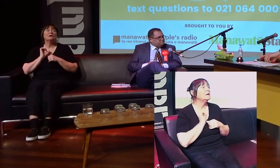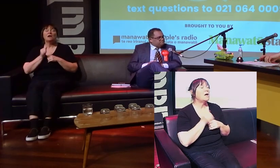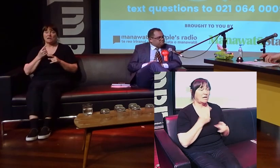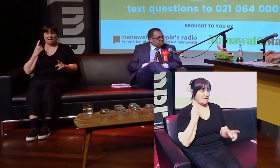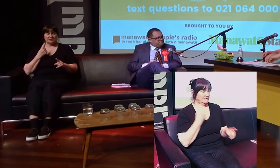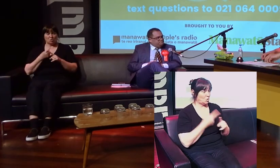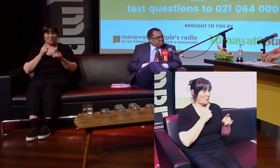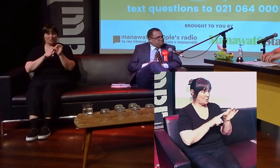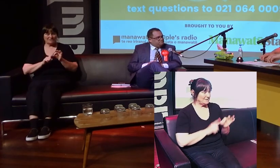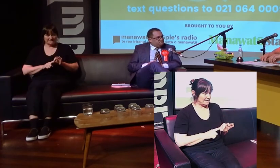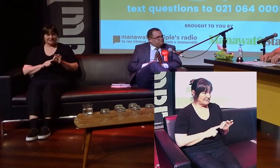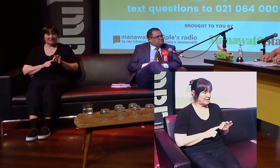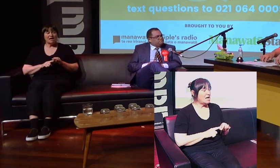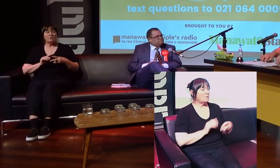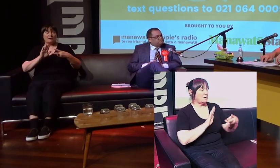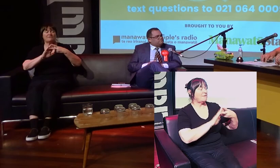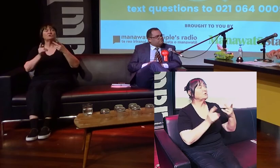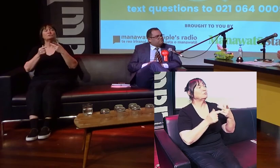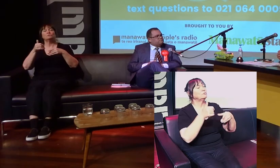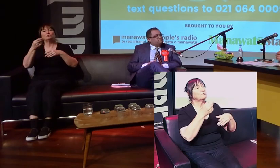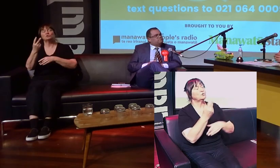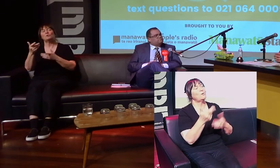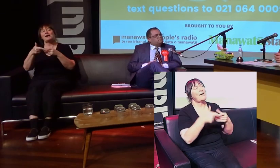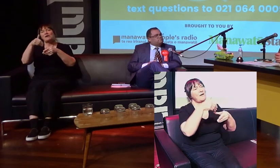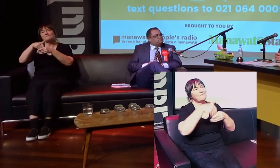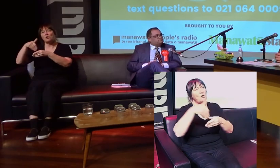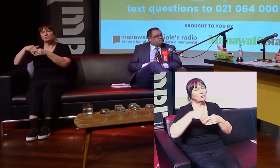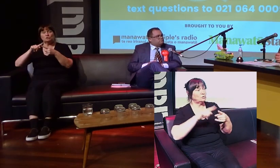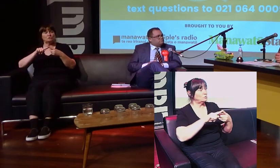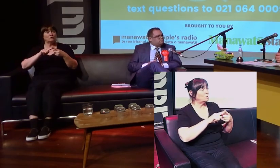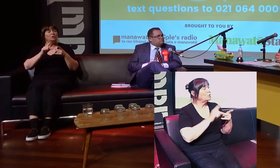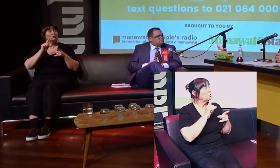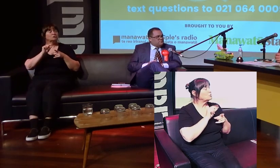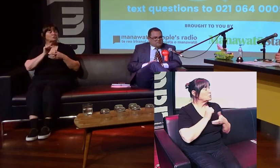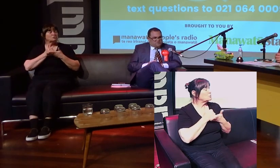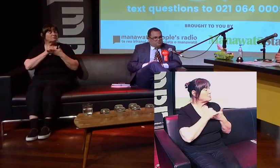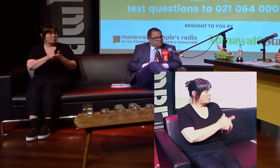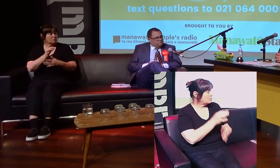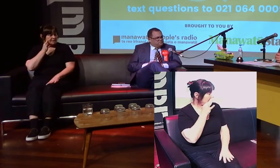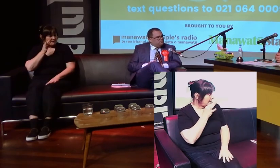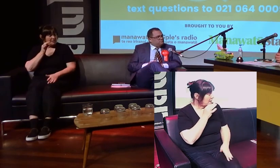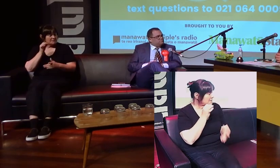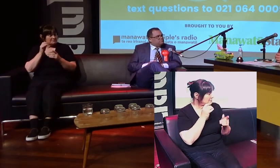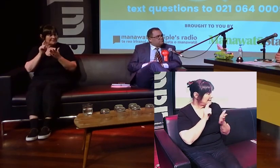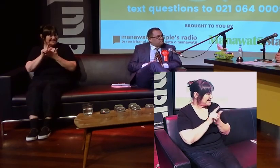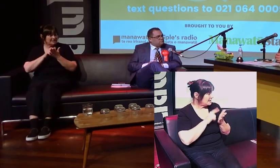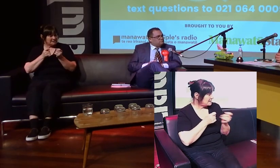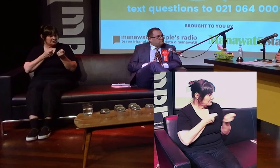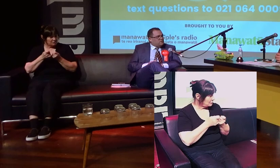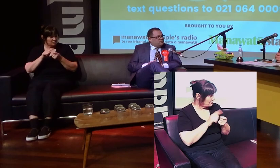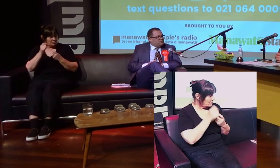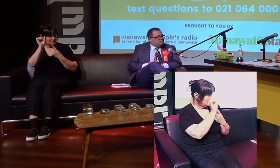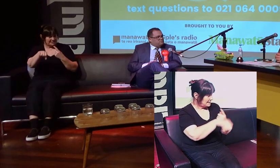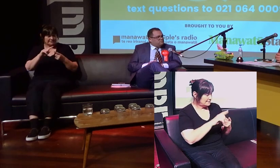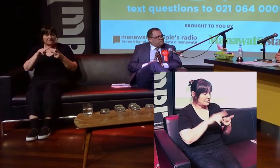fire. We have referenda as well. Do you support the cannabis legalisation and control? Yes, I do. Do you support the end-of-life